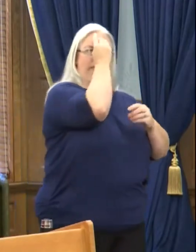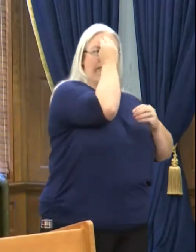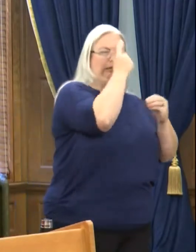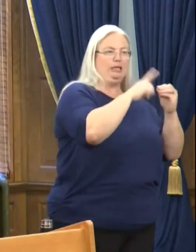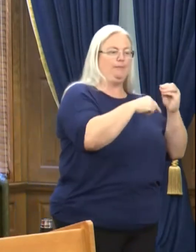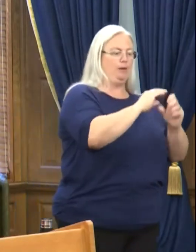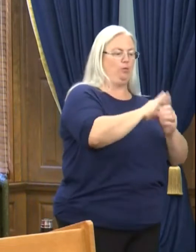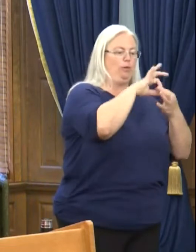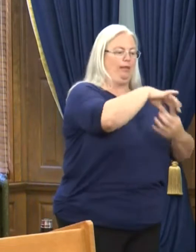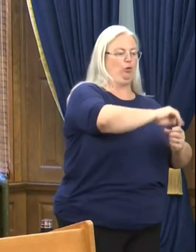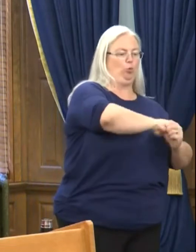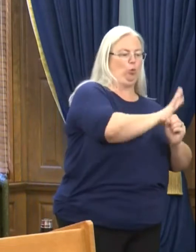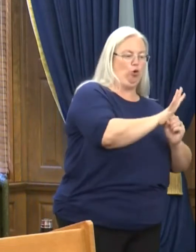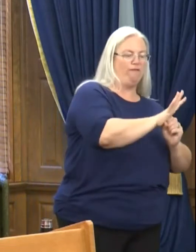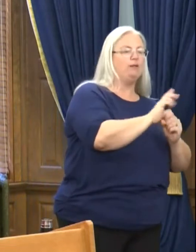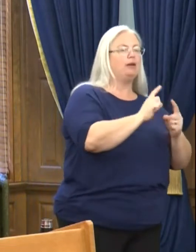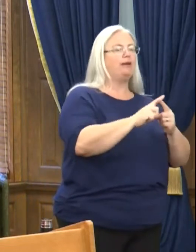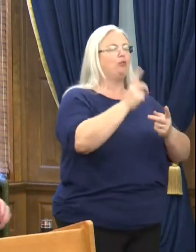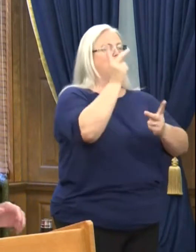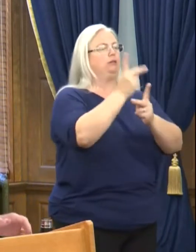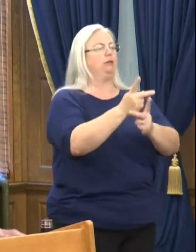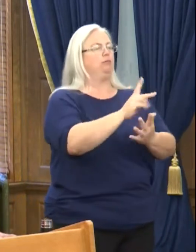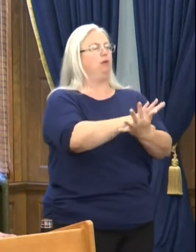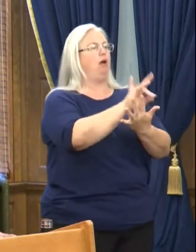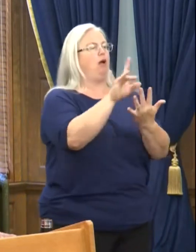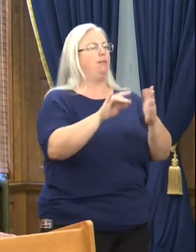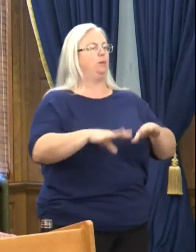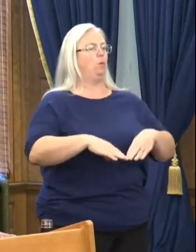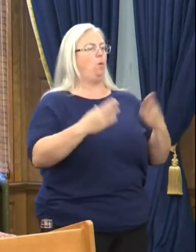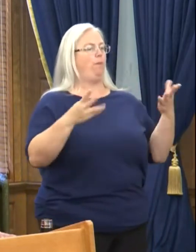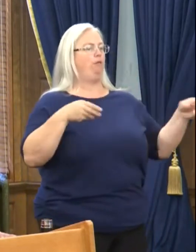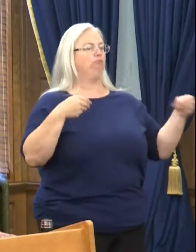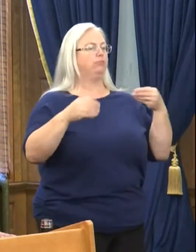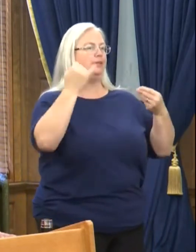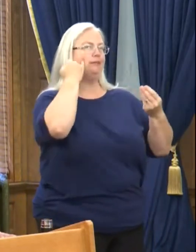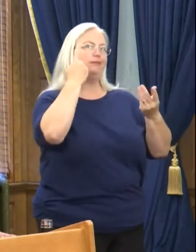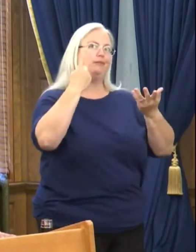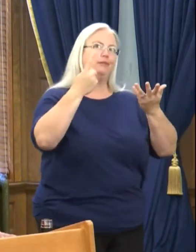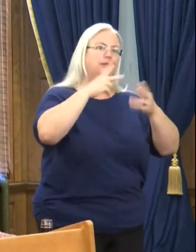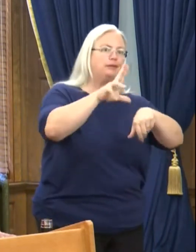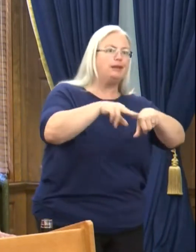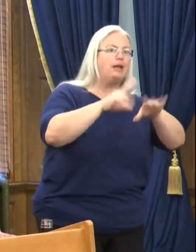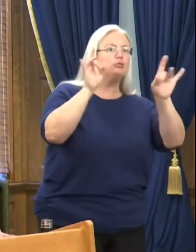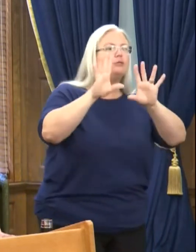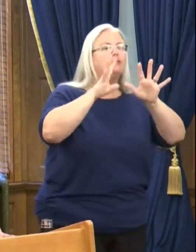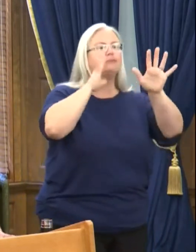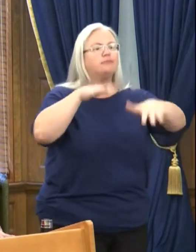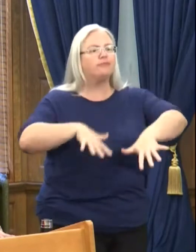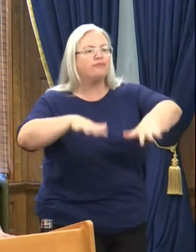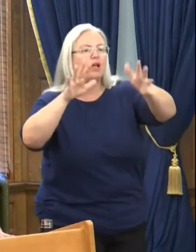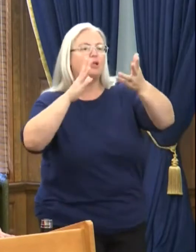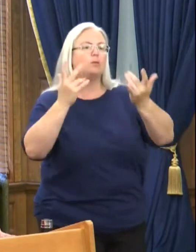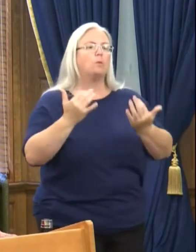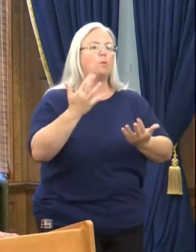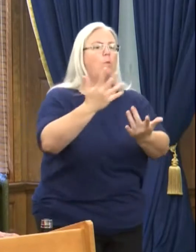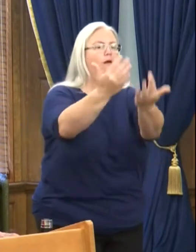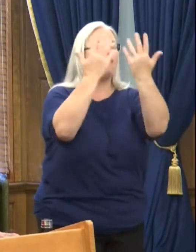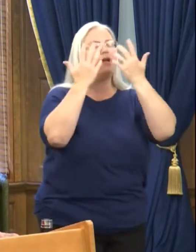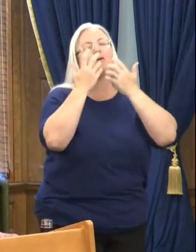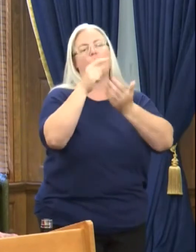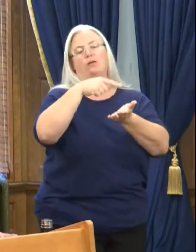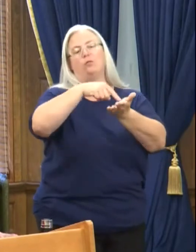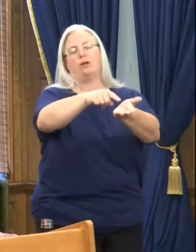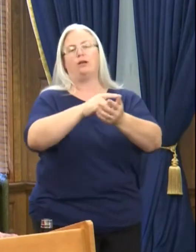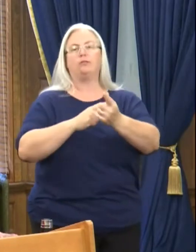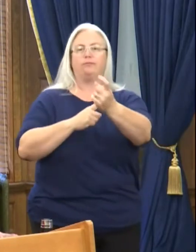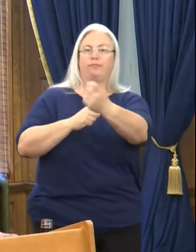COVID related, but we have to leave the options open for things like floods, wildfires, tornadoes. Governor, are you concerned that,